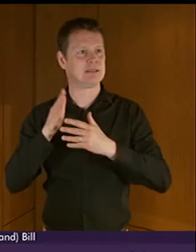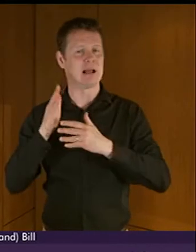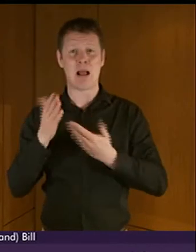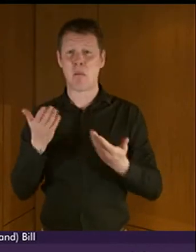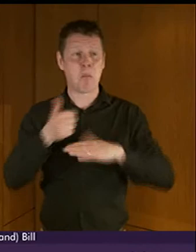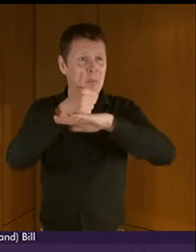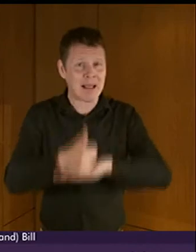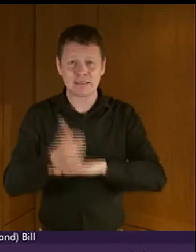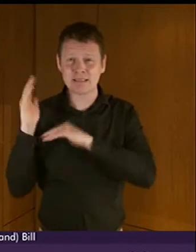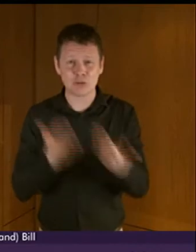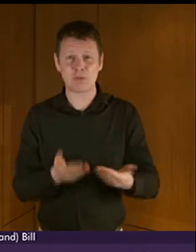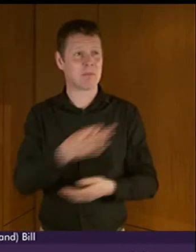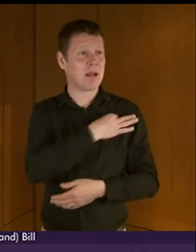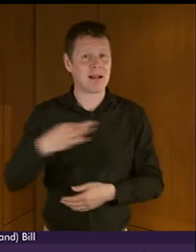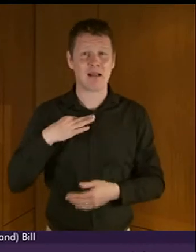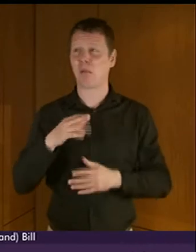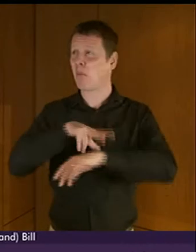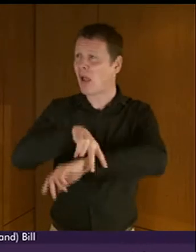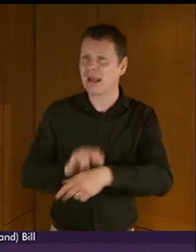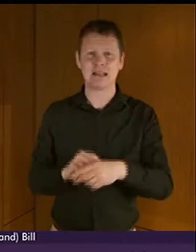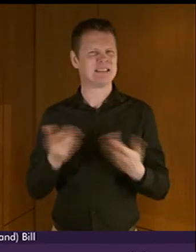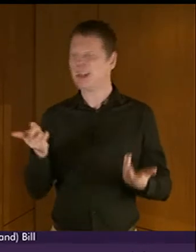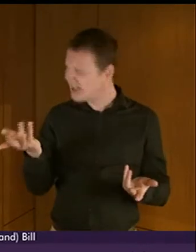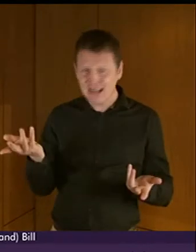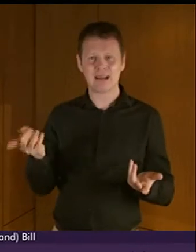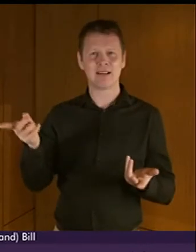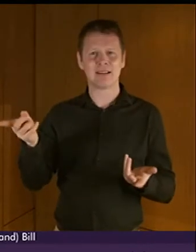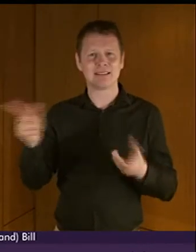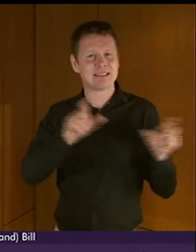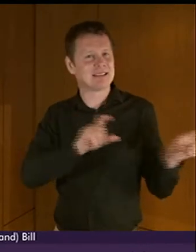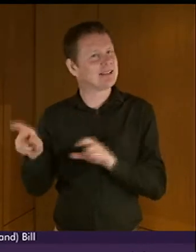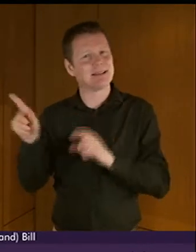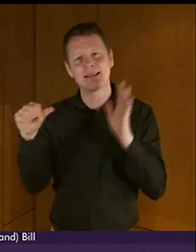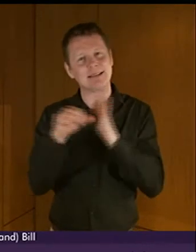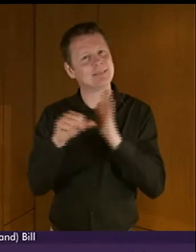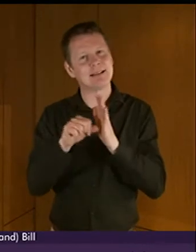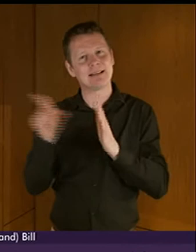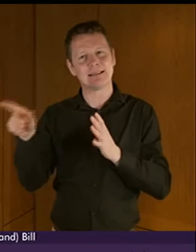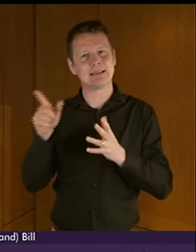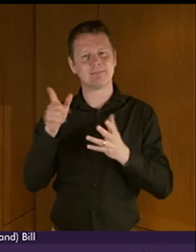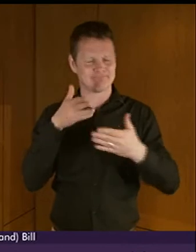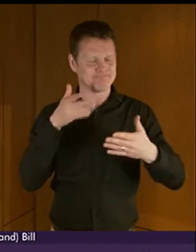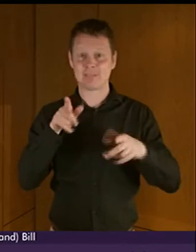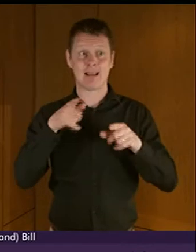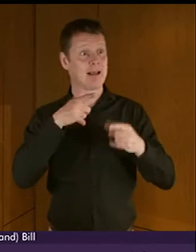including medical and police services and the same difficulties in relation to educational